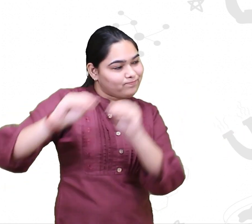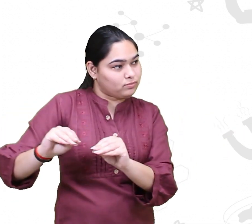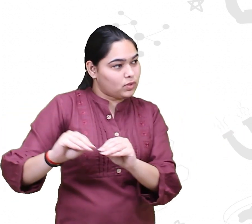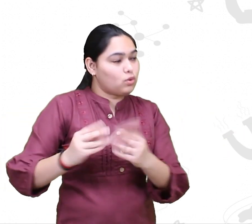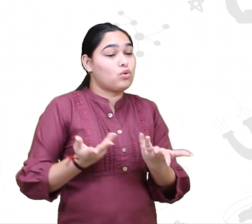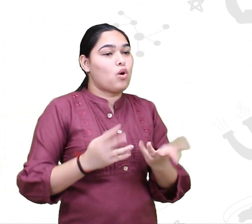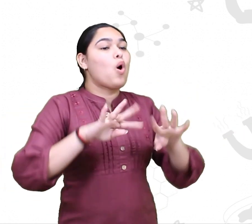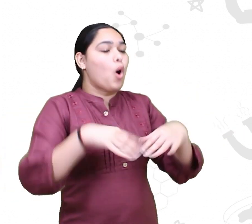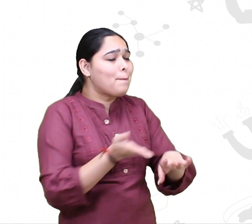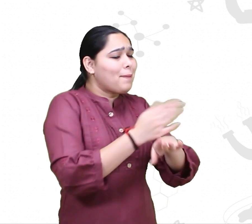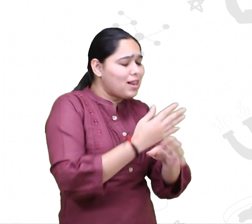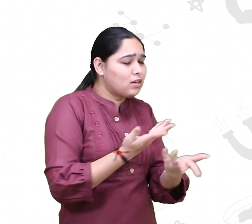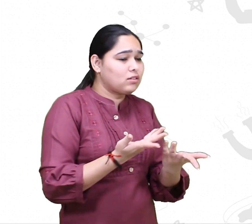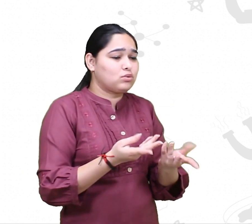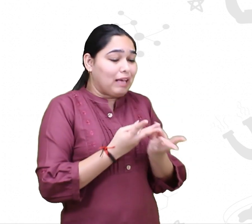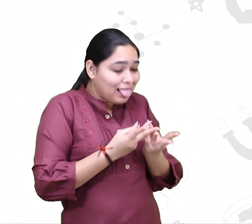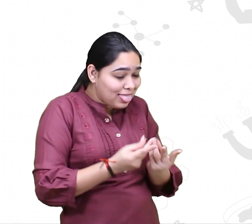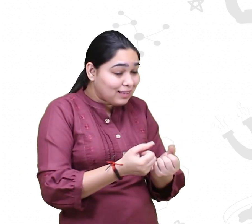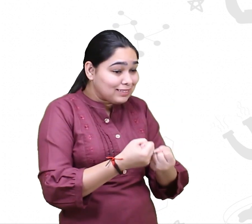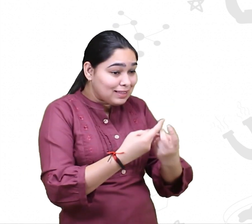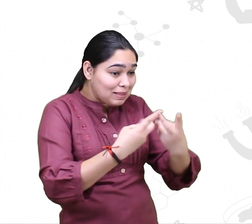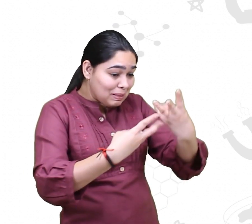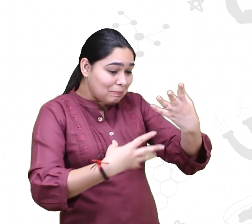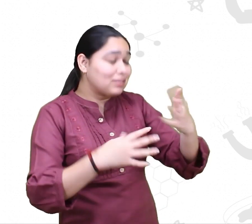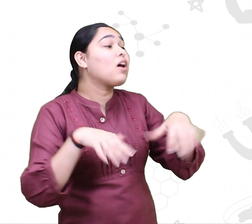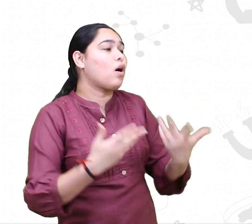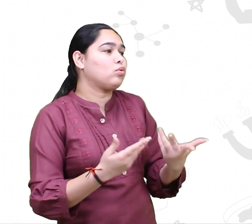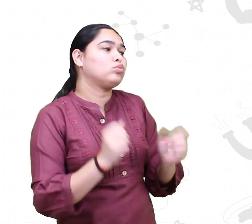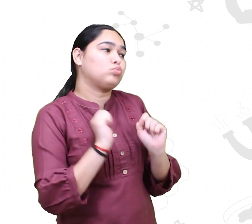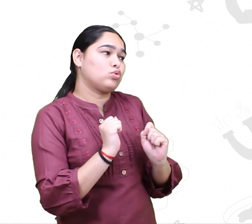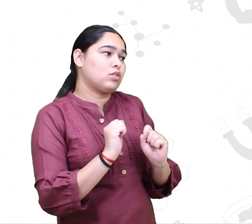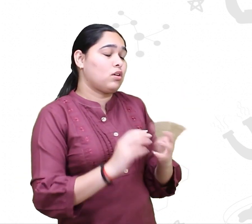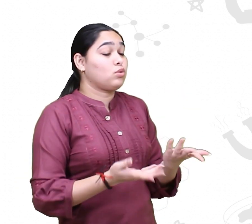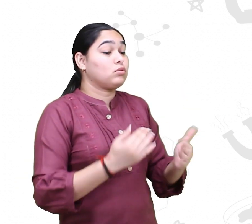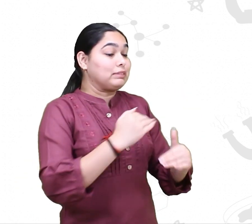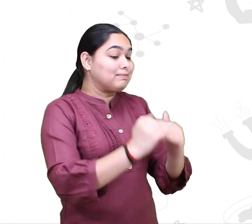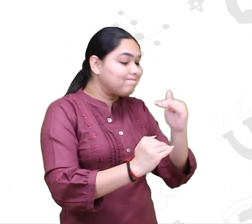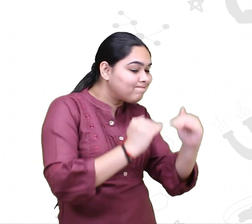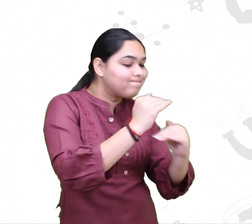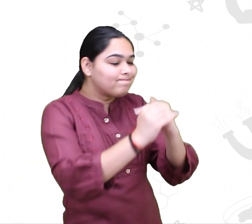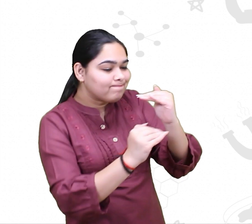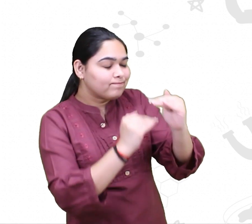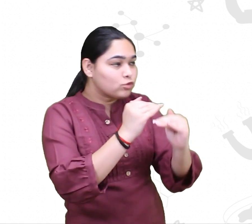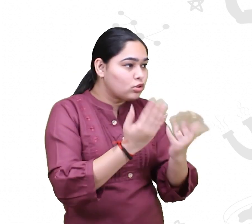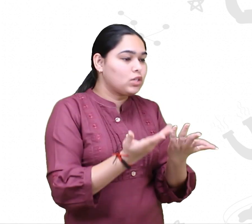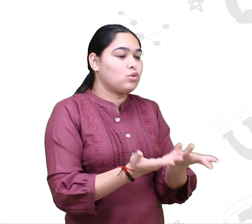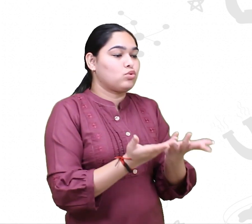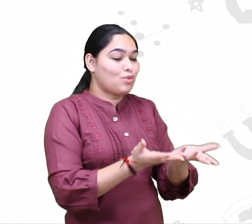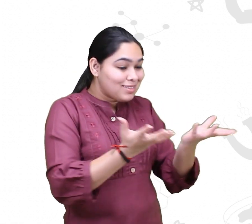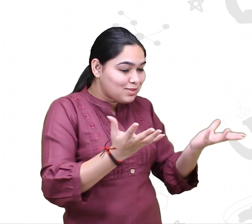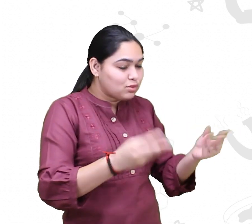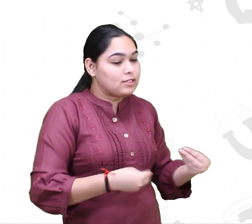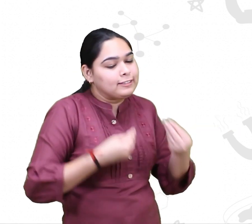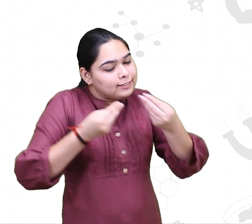them, increasing their numbers, what is the purpose? What are we trying to achieve? If the goal is to finally